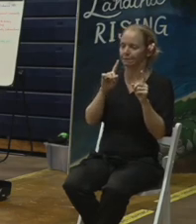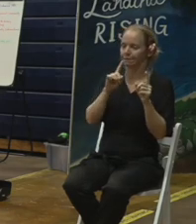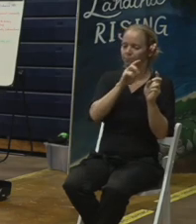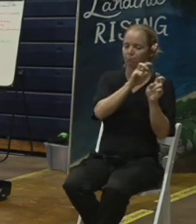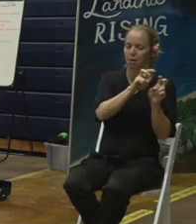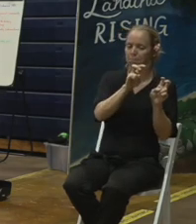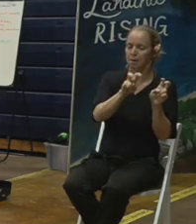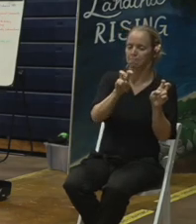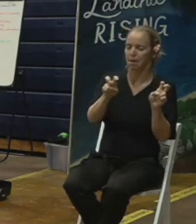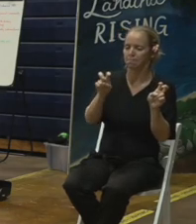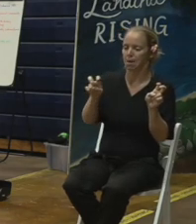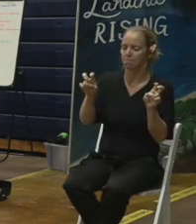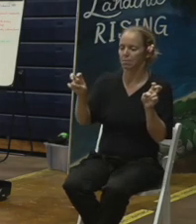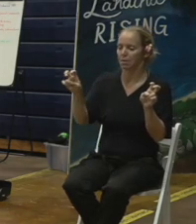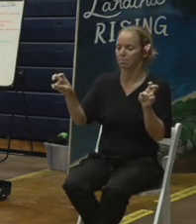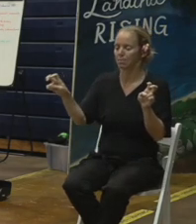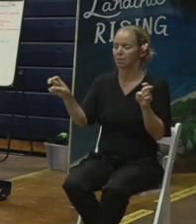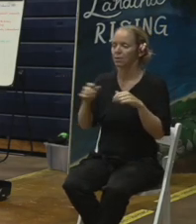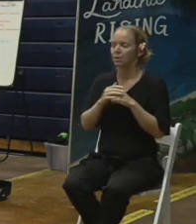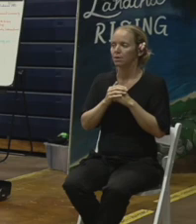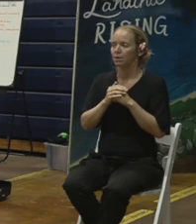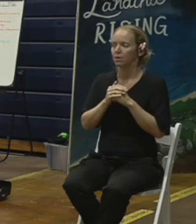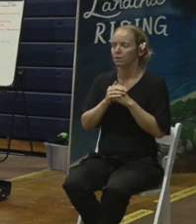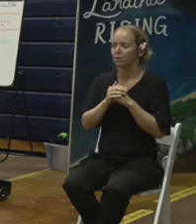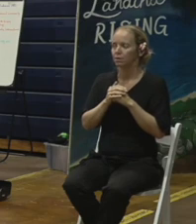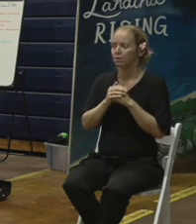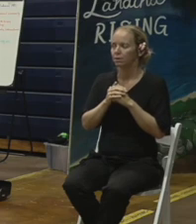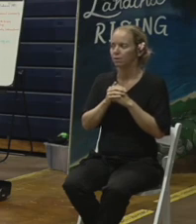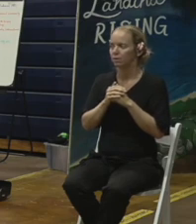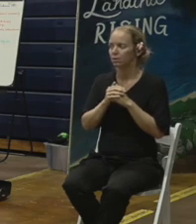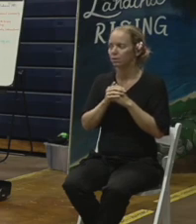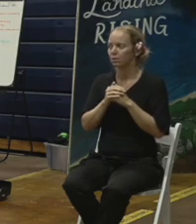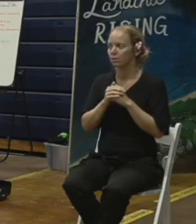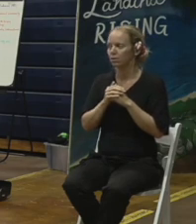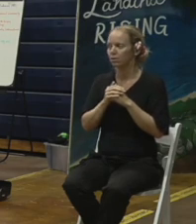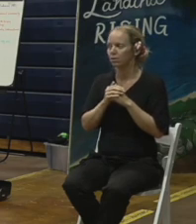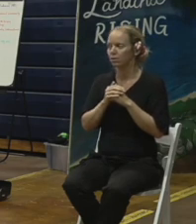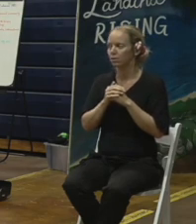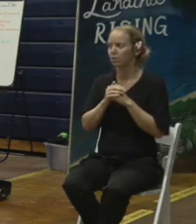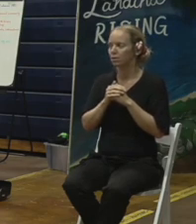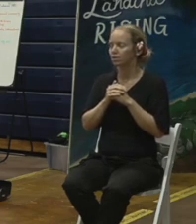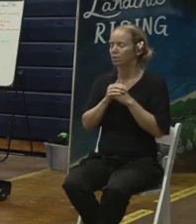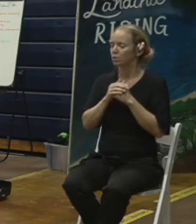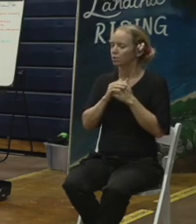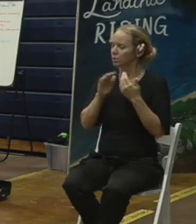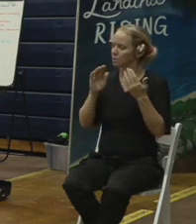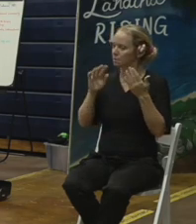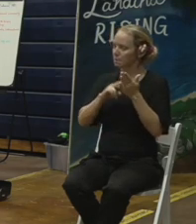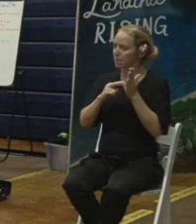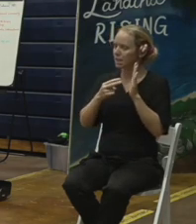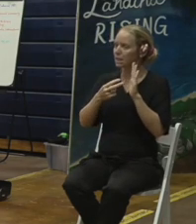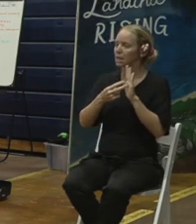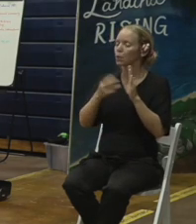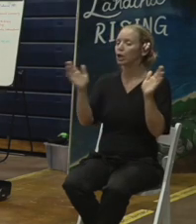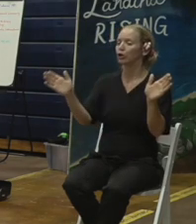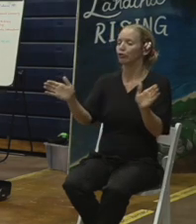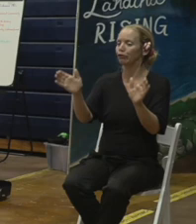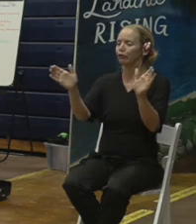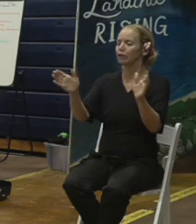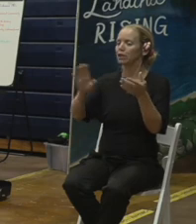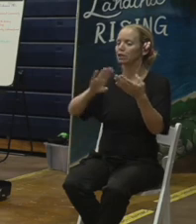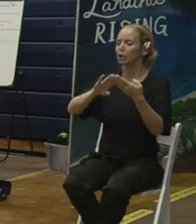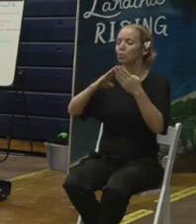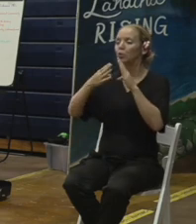so you know an encouragement for communities to continue to talk to their neighbors and make sure that they